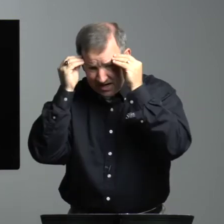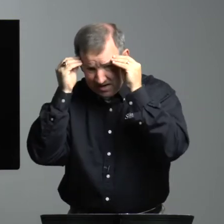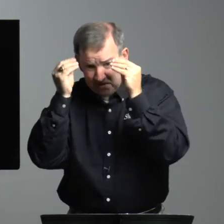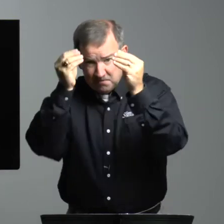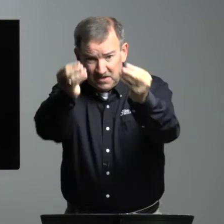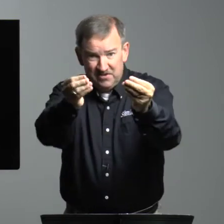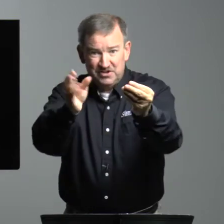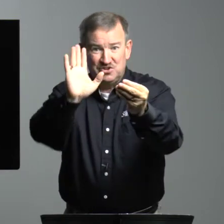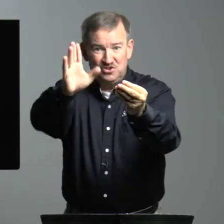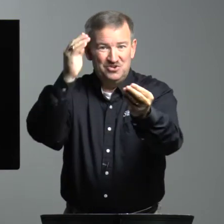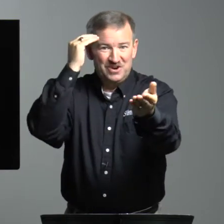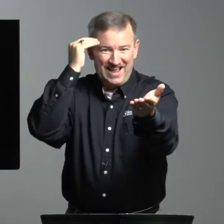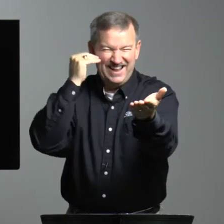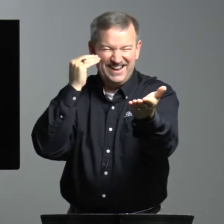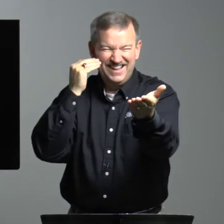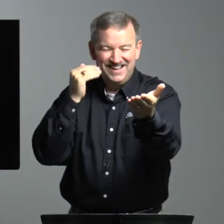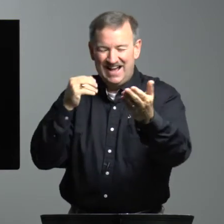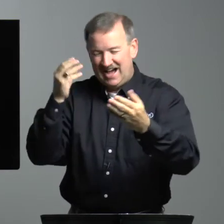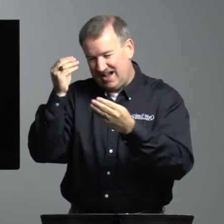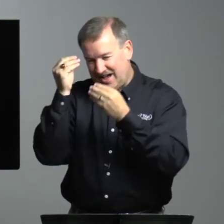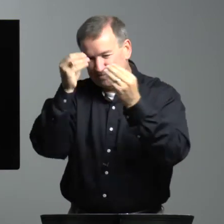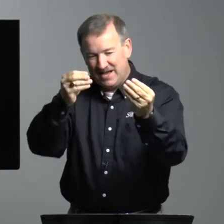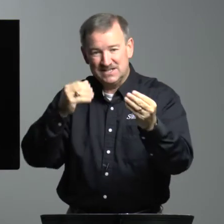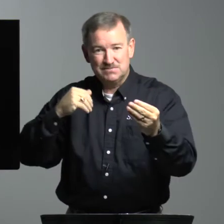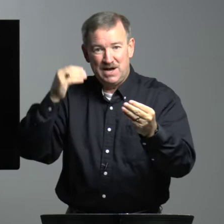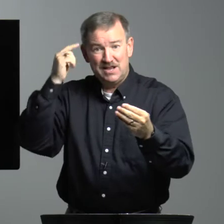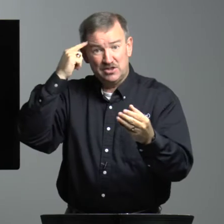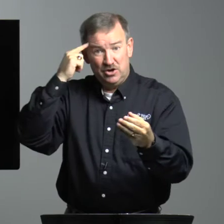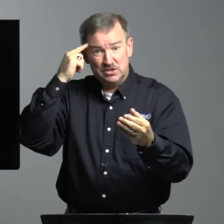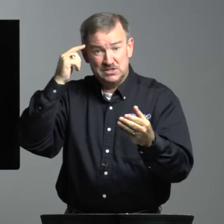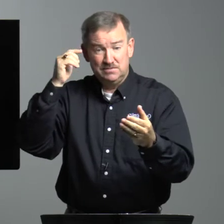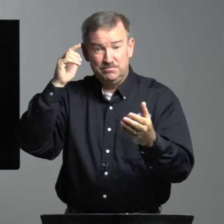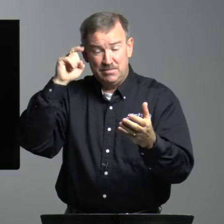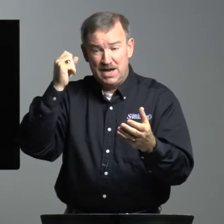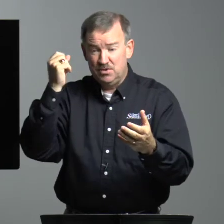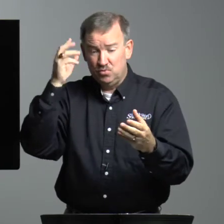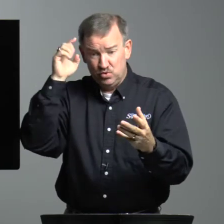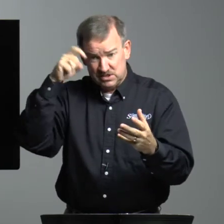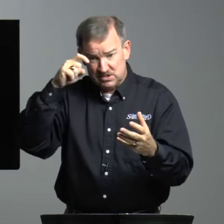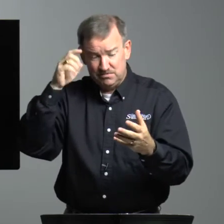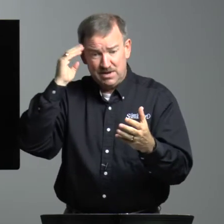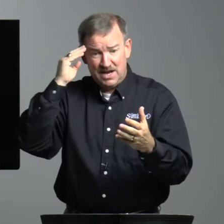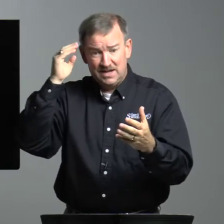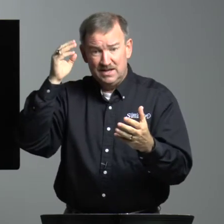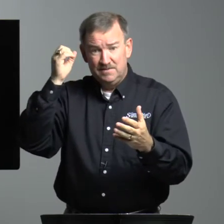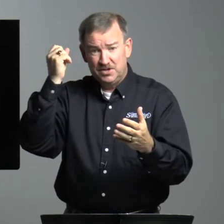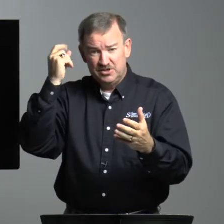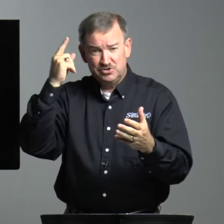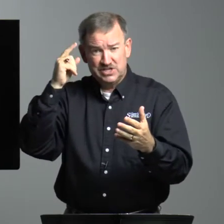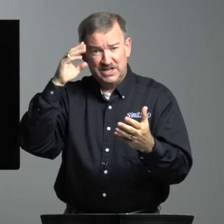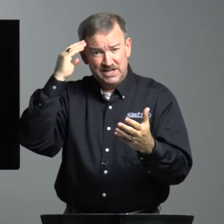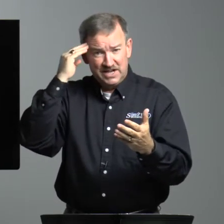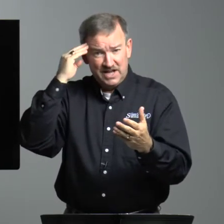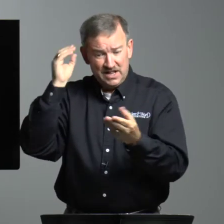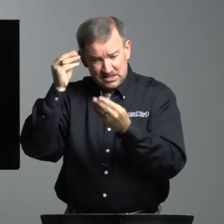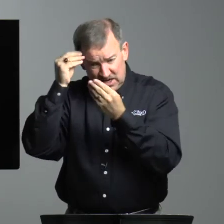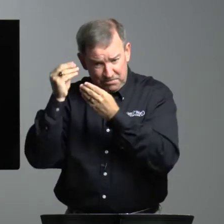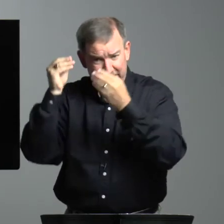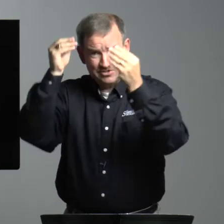give it to your head. I pass my thoughts and my wisdom, my understanding and knowledge, I pass